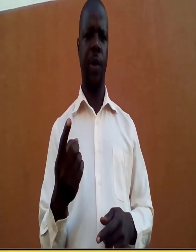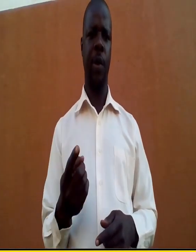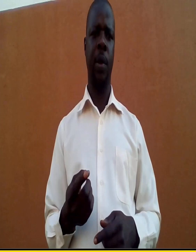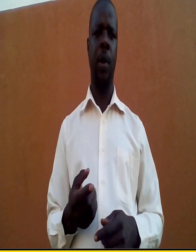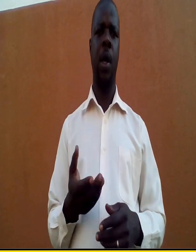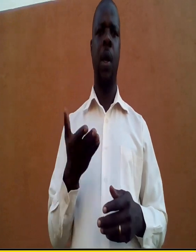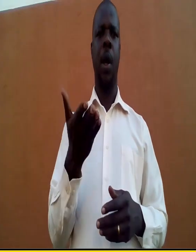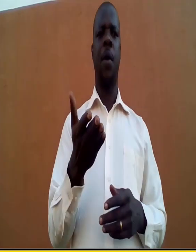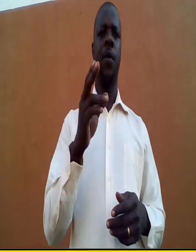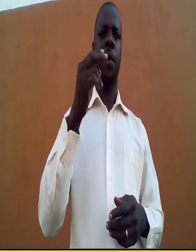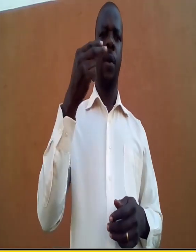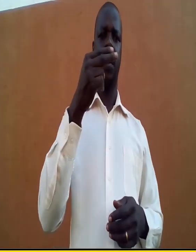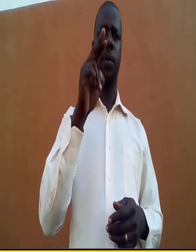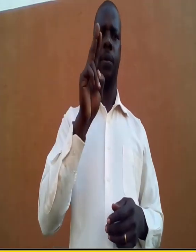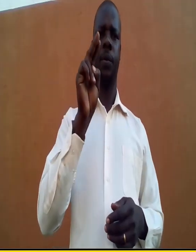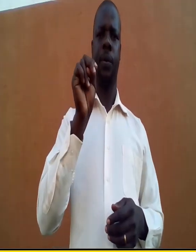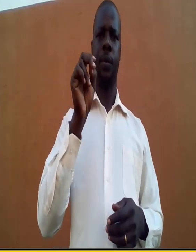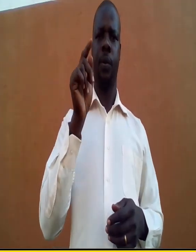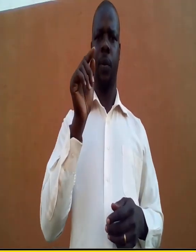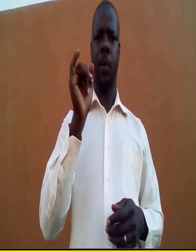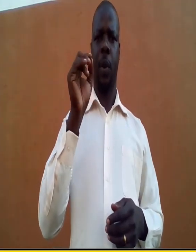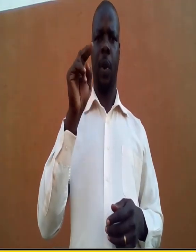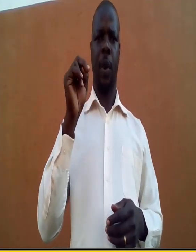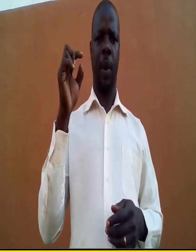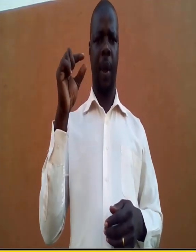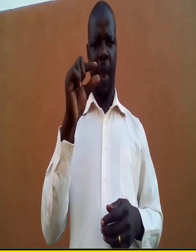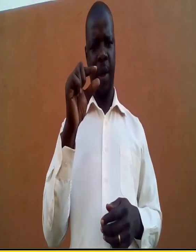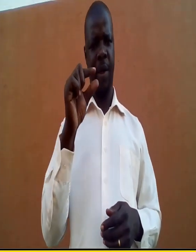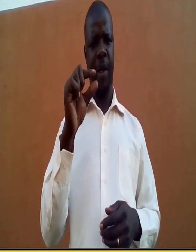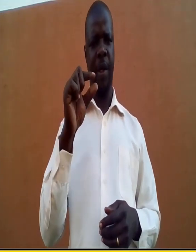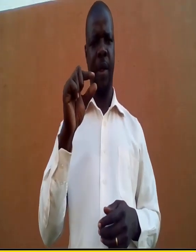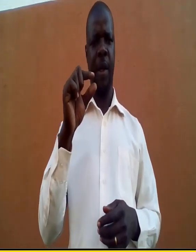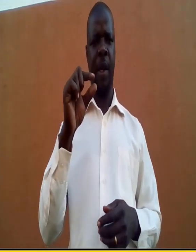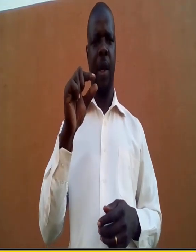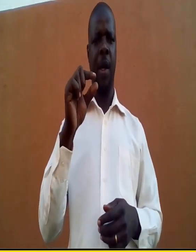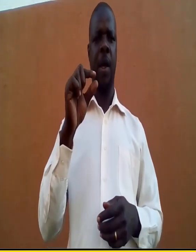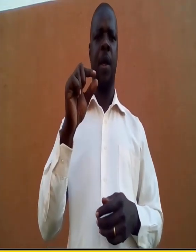So the first word, we have hunting.